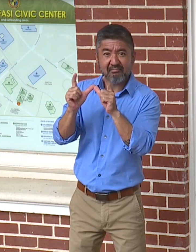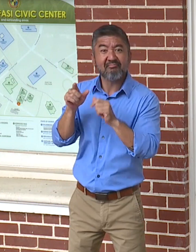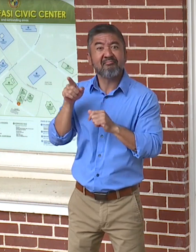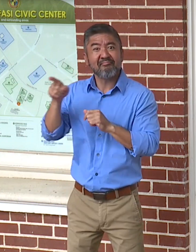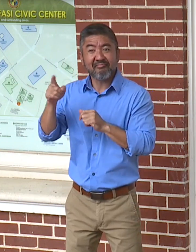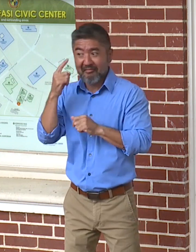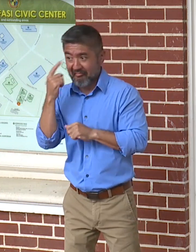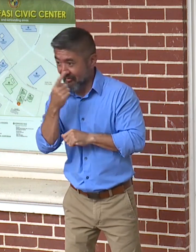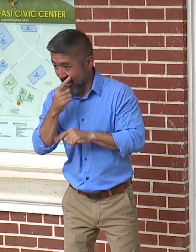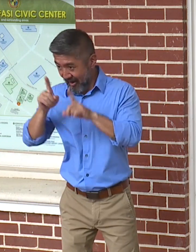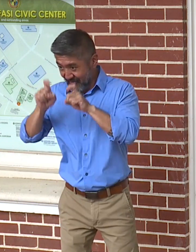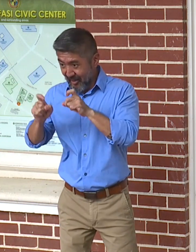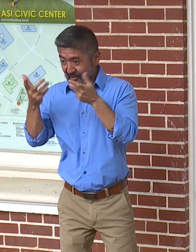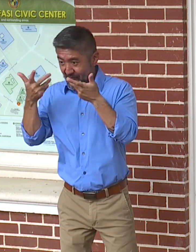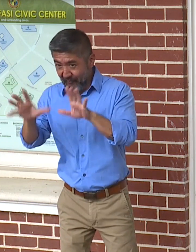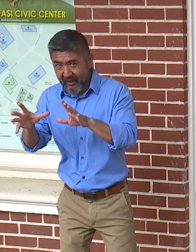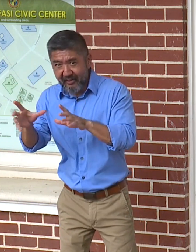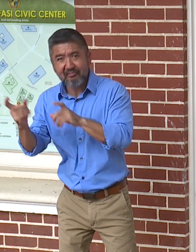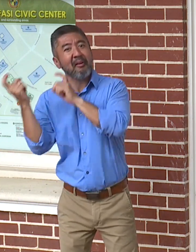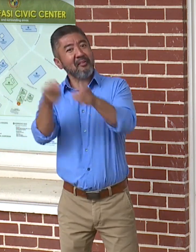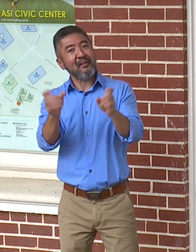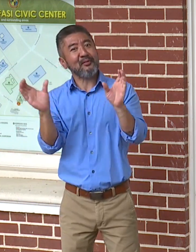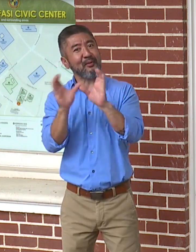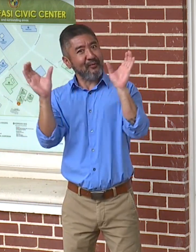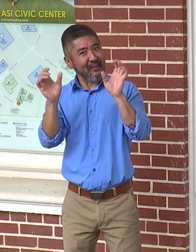end of the exam. Thank you.